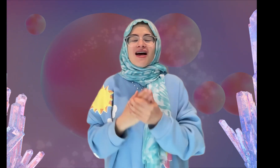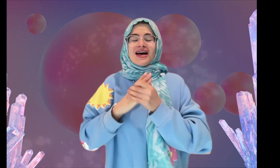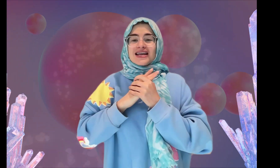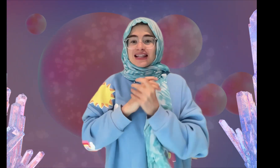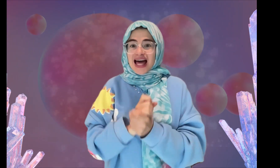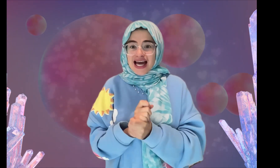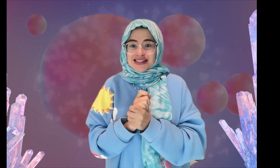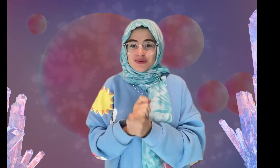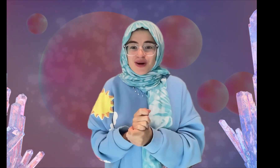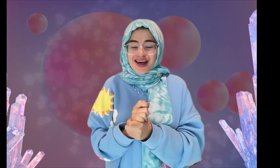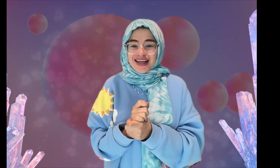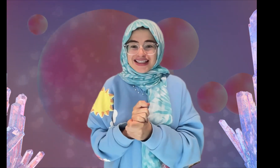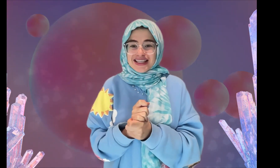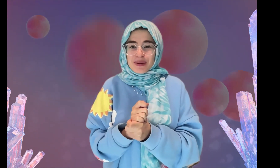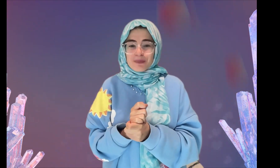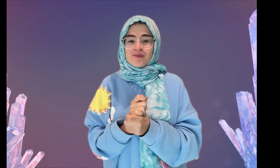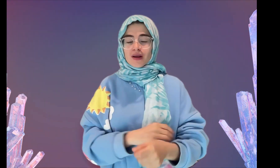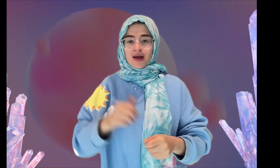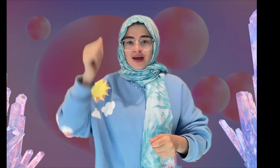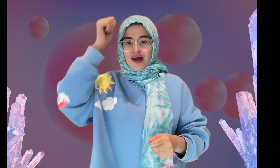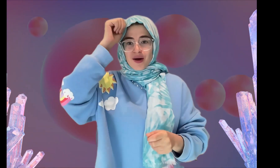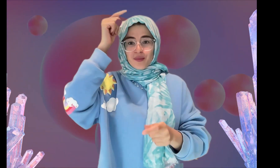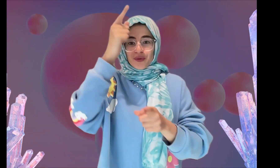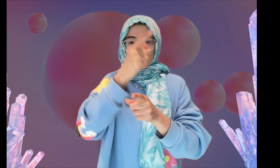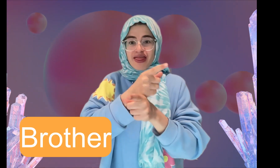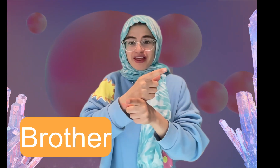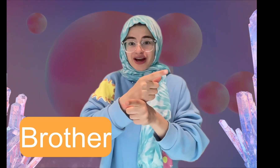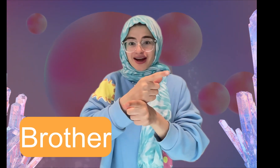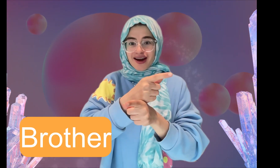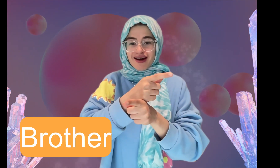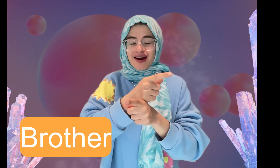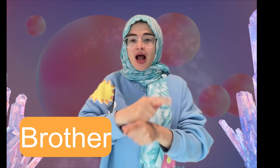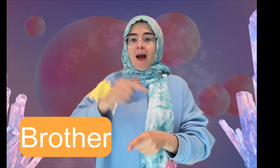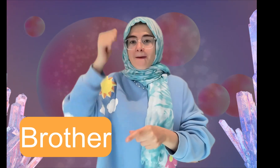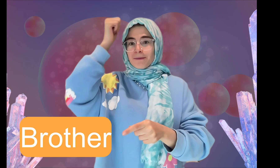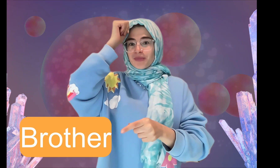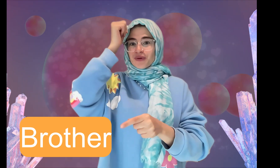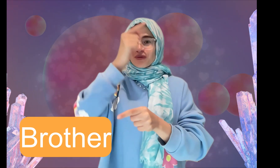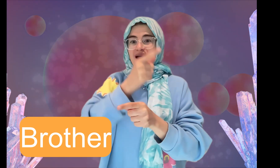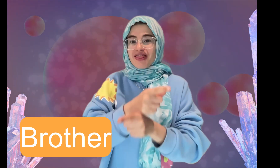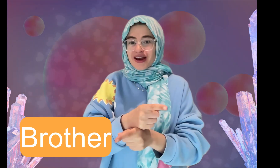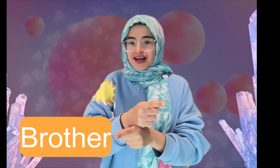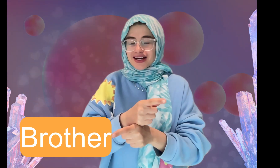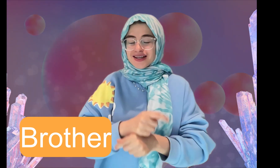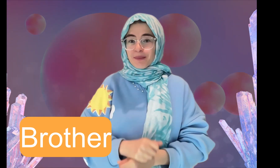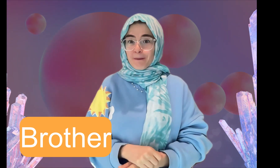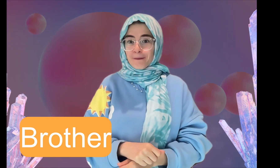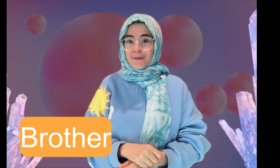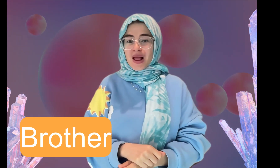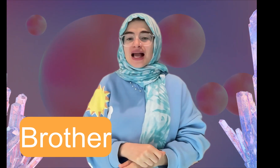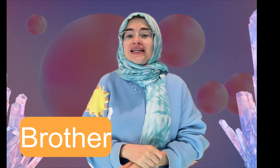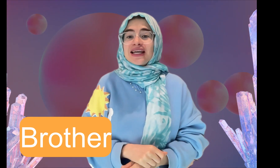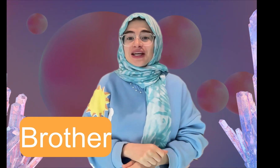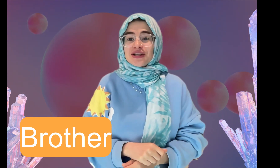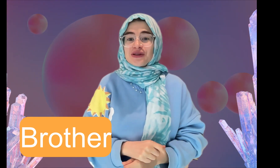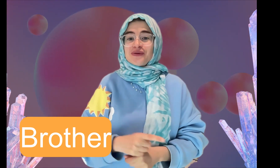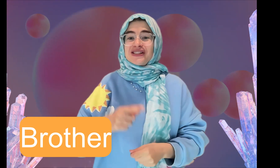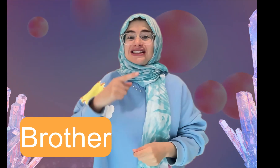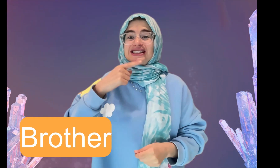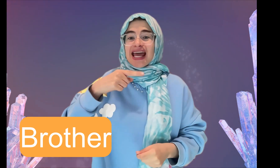last one brother brother can you say